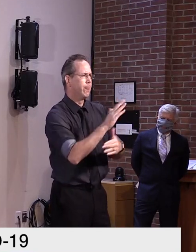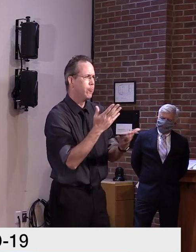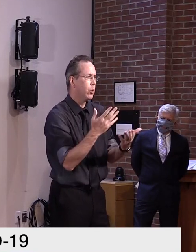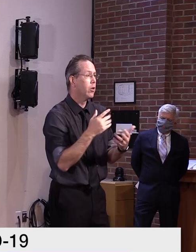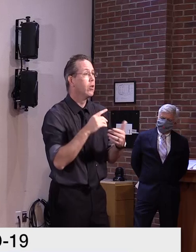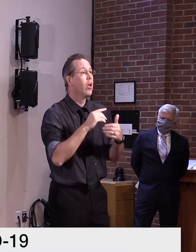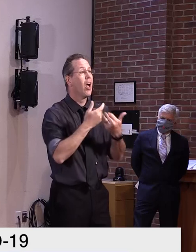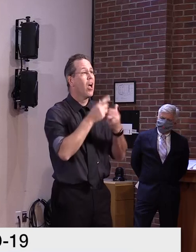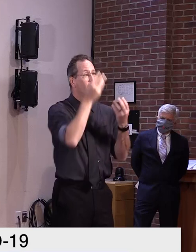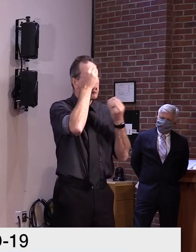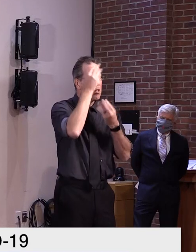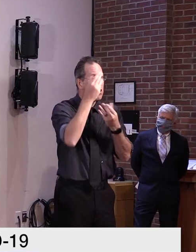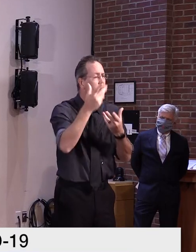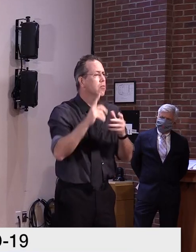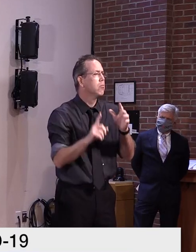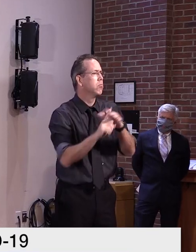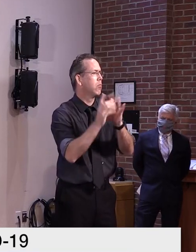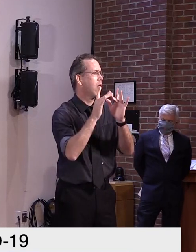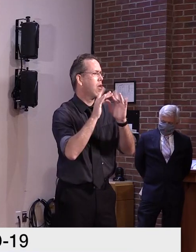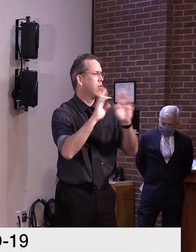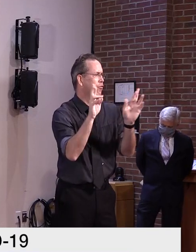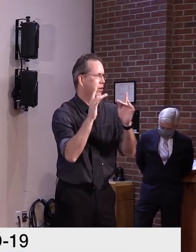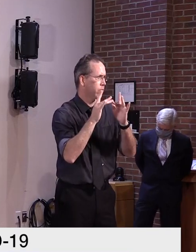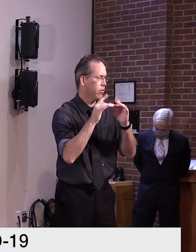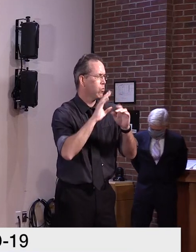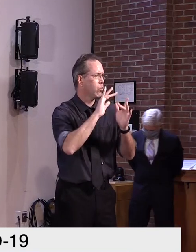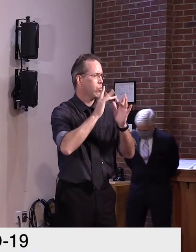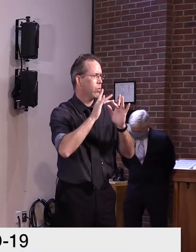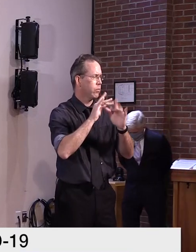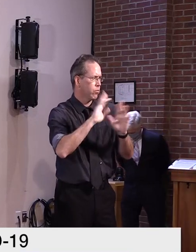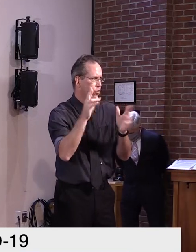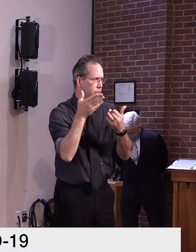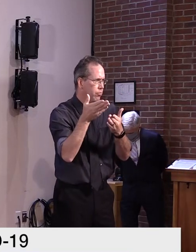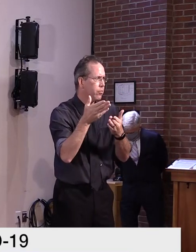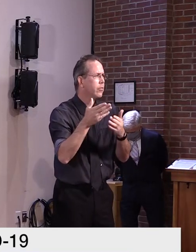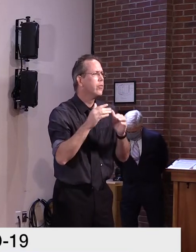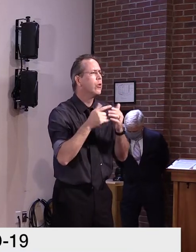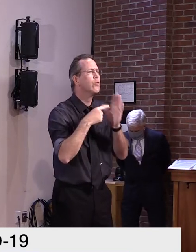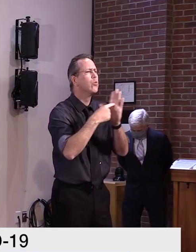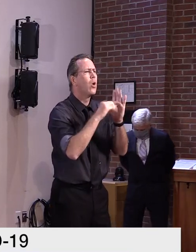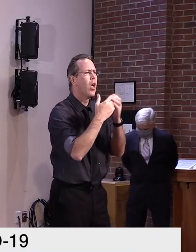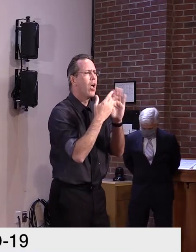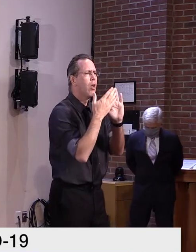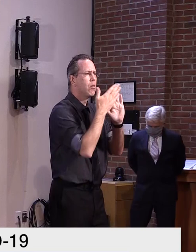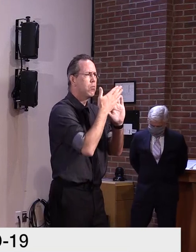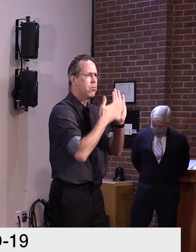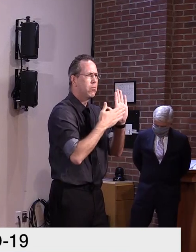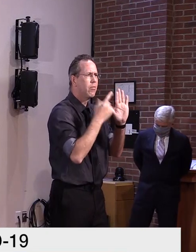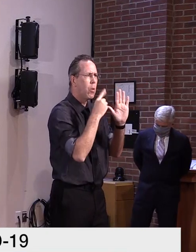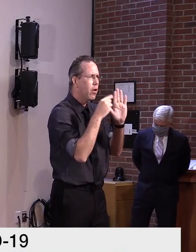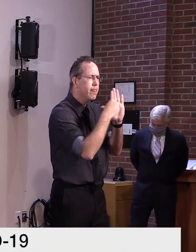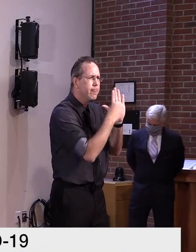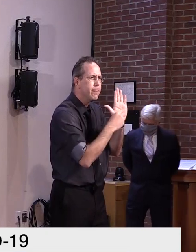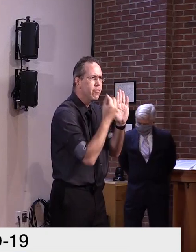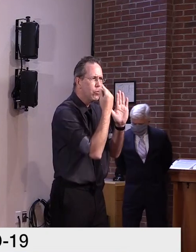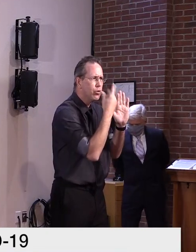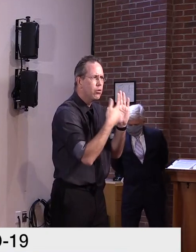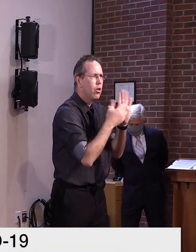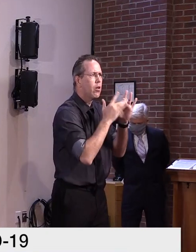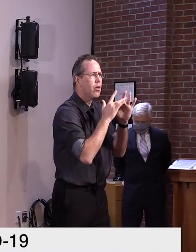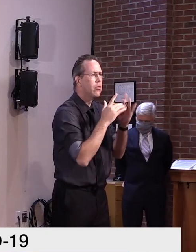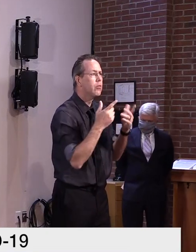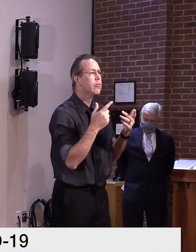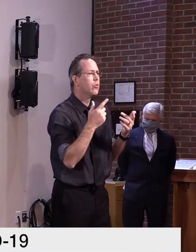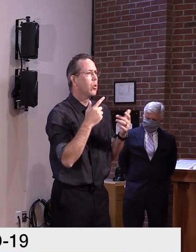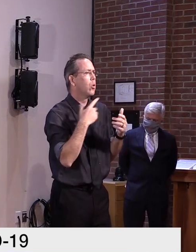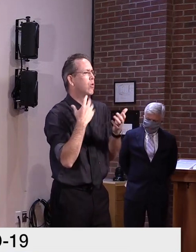Um, we're in the process of finalizing how we're going to, uh, do the data suppression for that. Um, we're going to meet on that early next week. I think